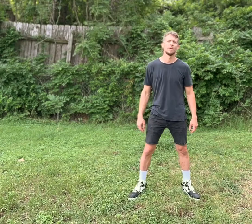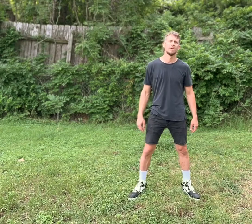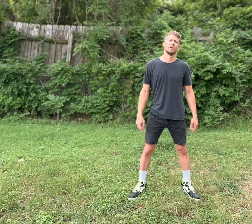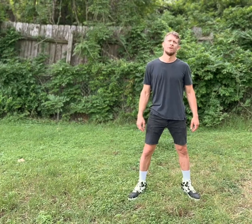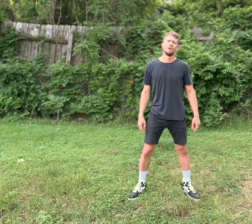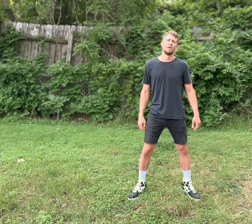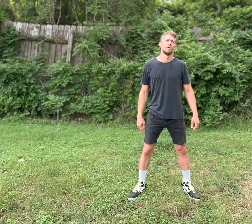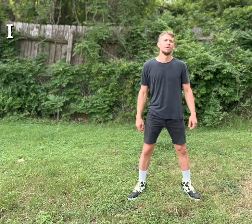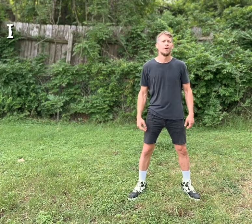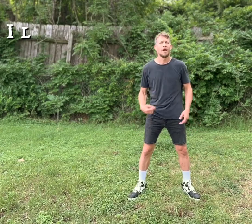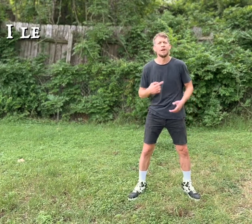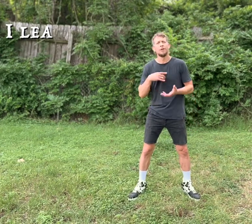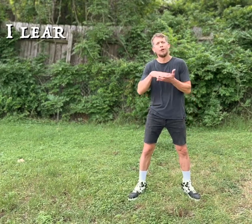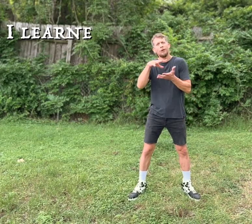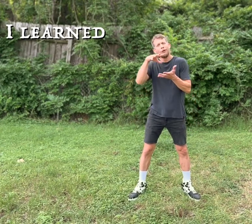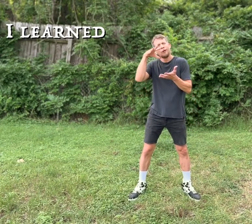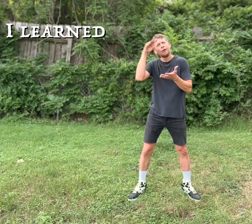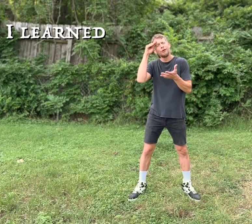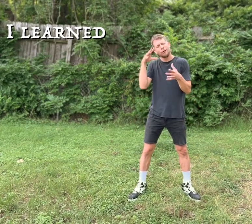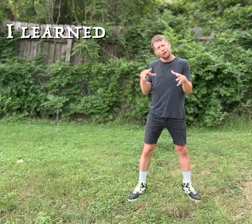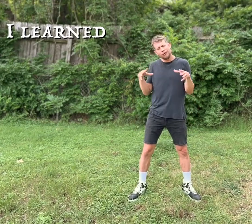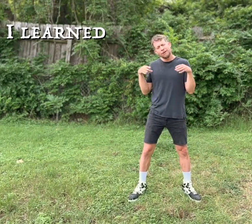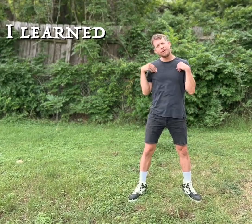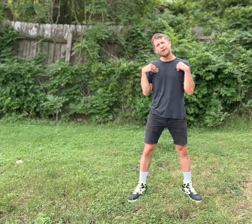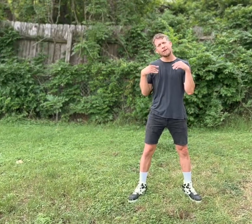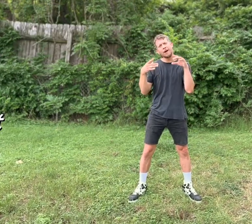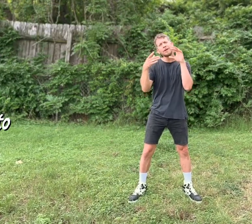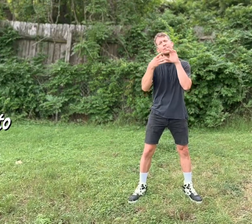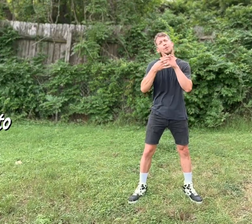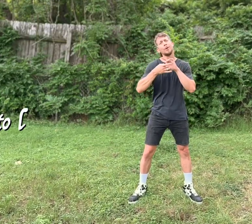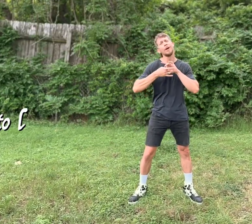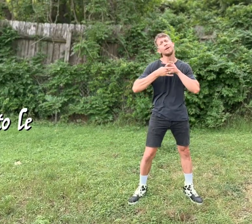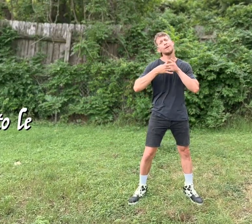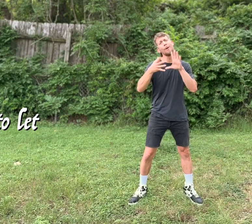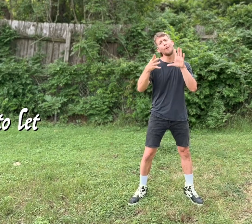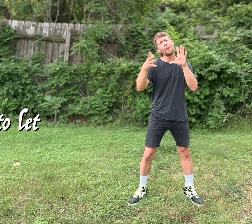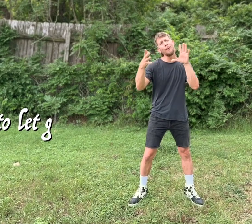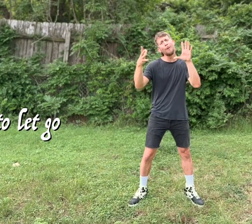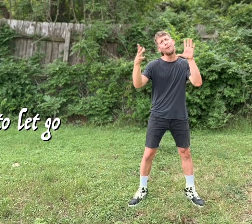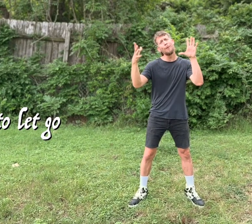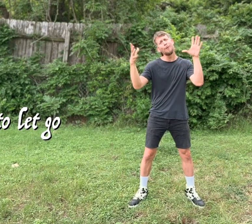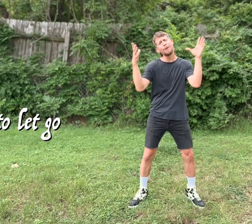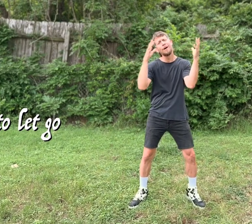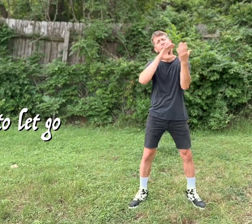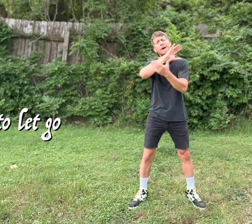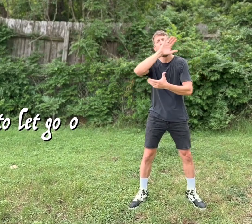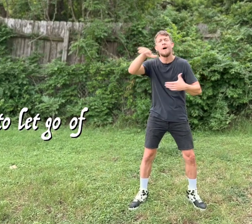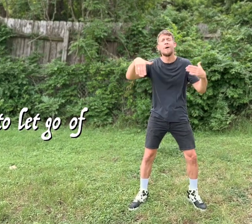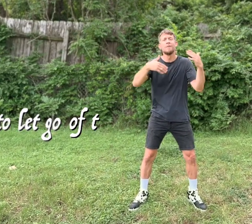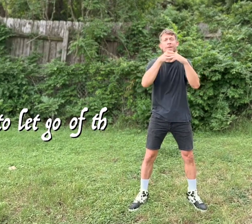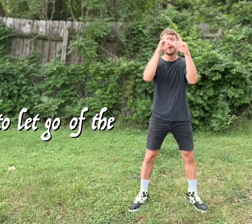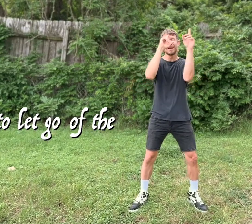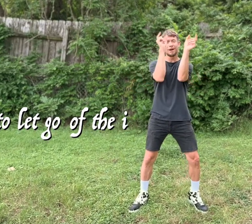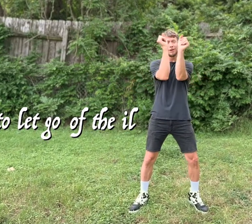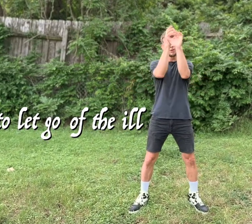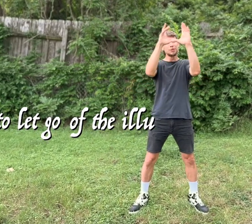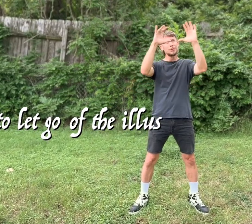I learned learned To let go Of the illusion